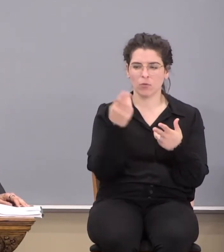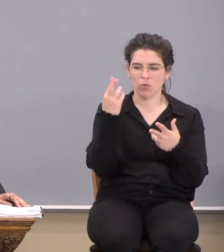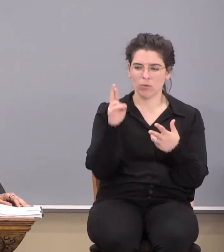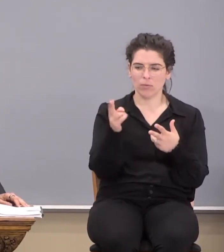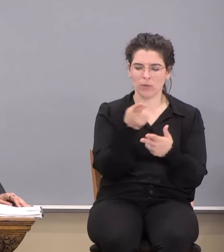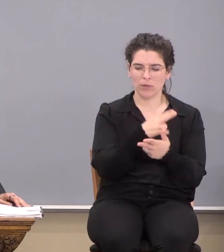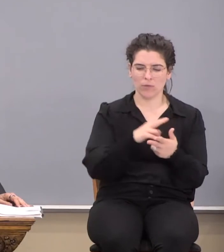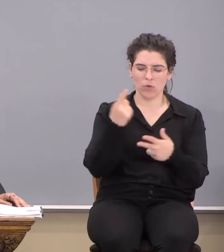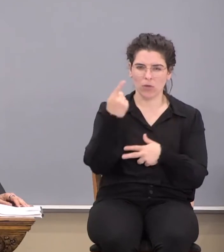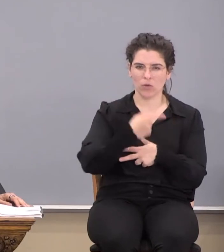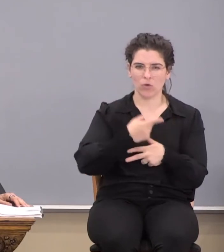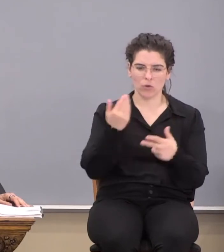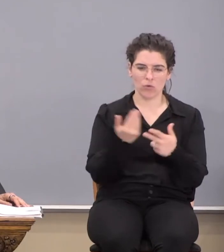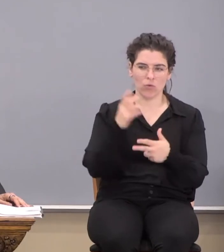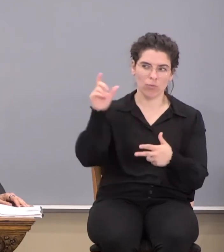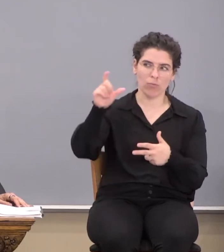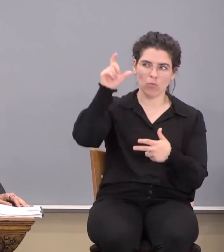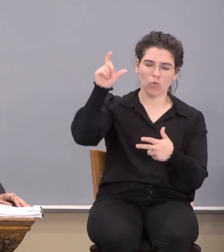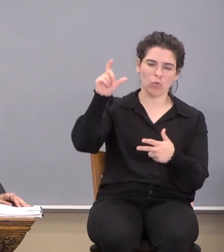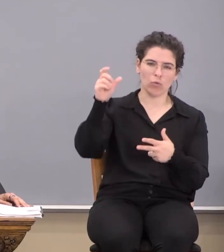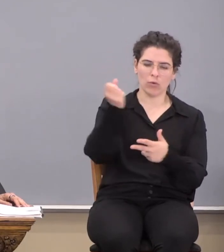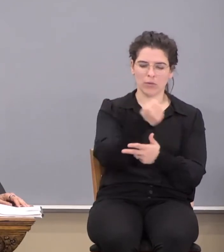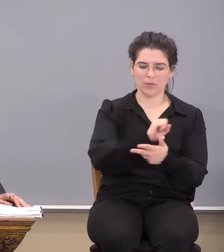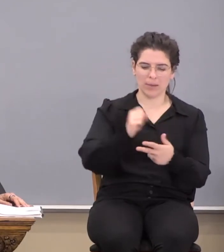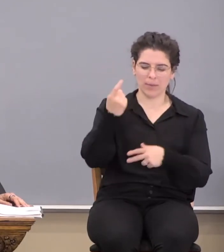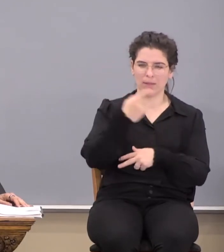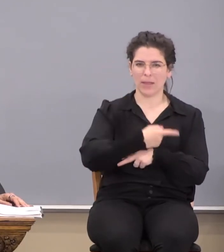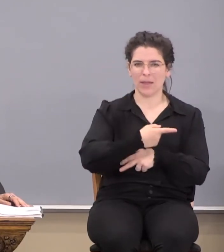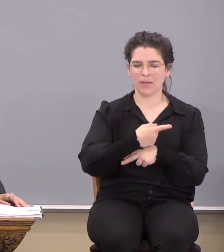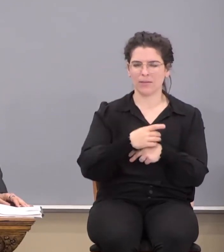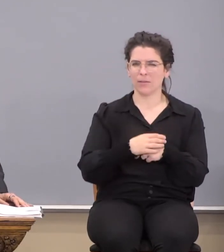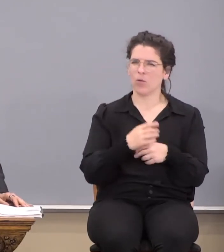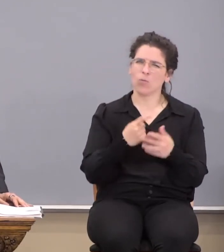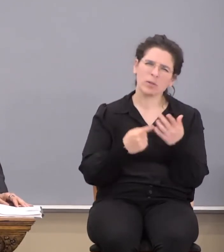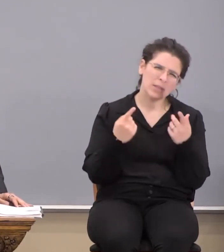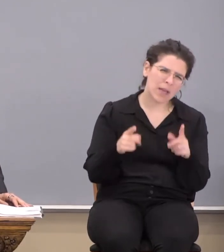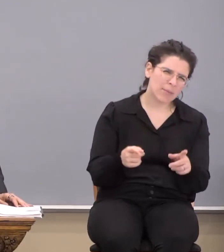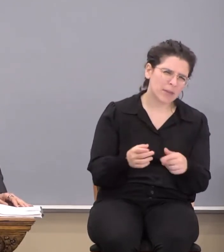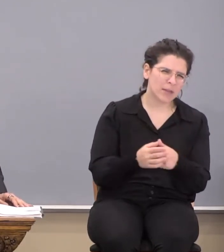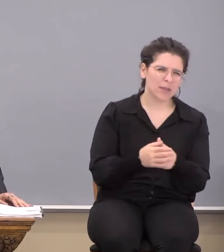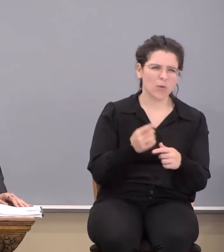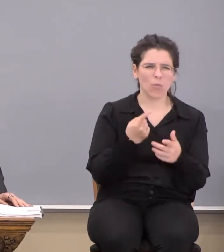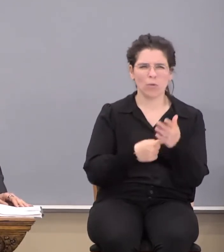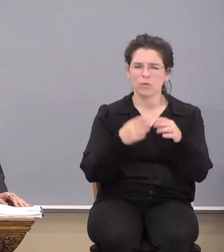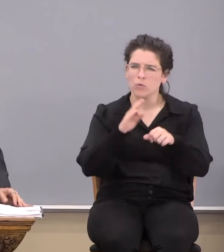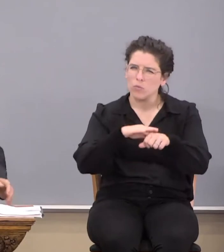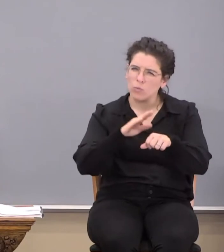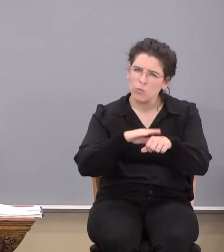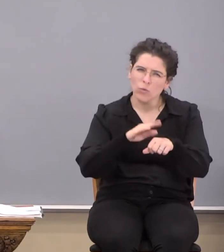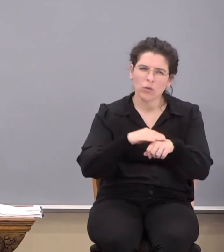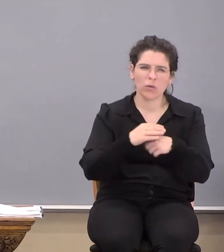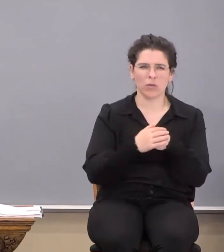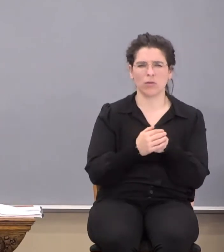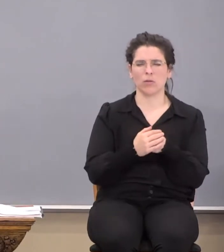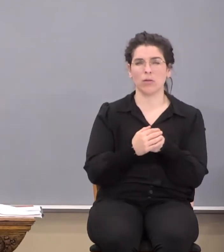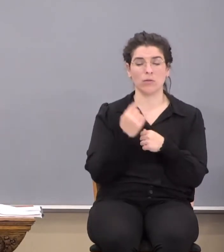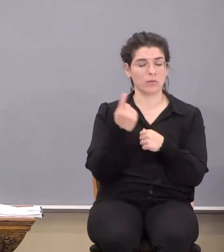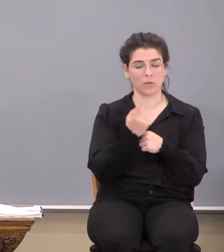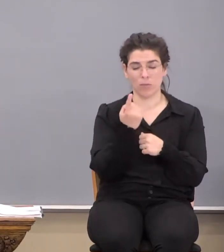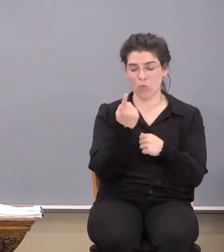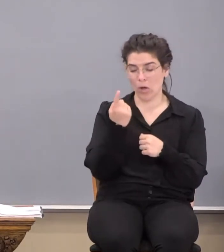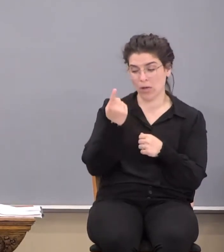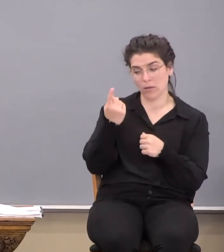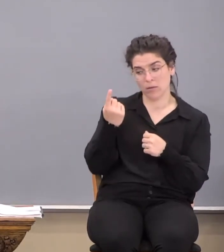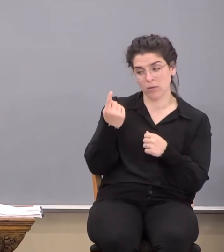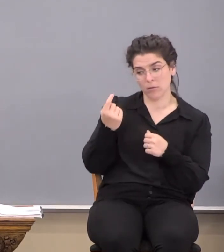respect of holy day or new moon or Sabbath days. What's happening? What's the warning there? someone's coming